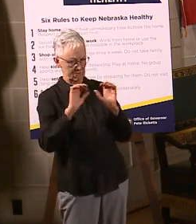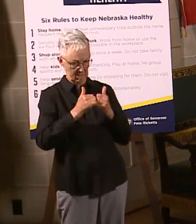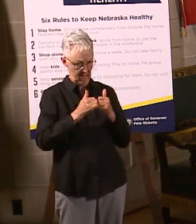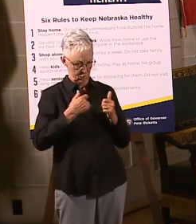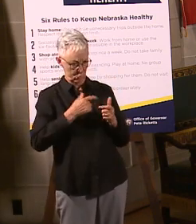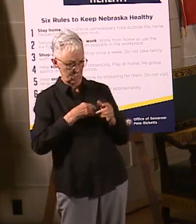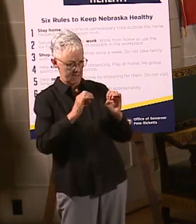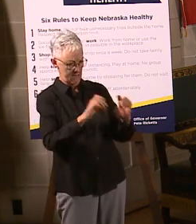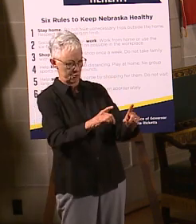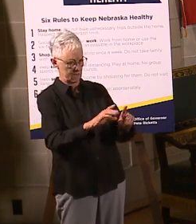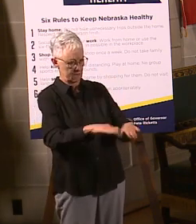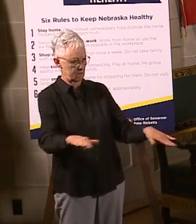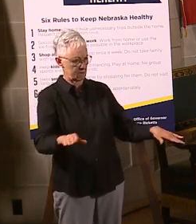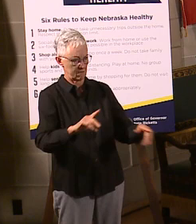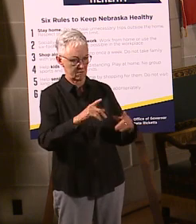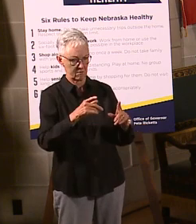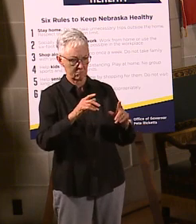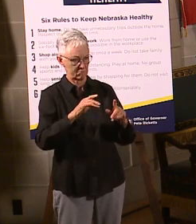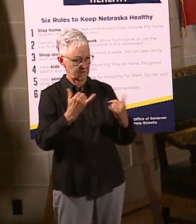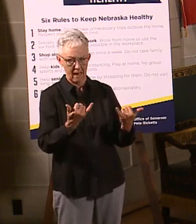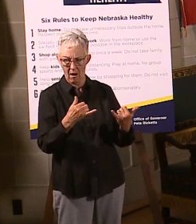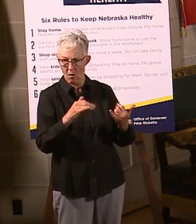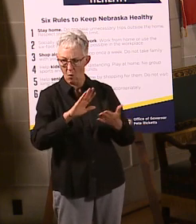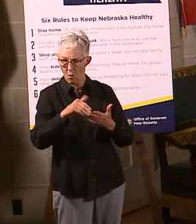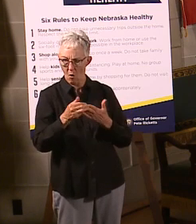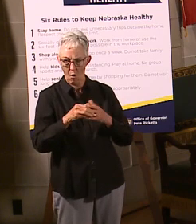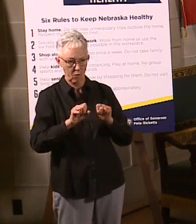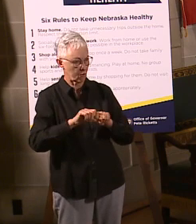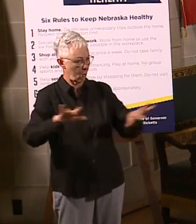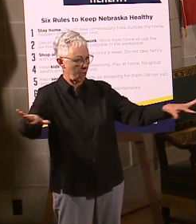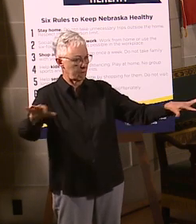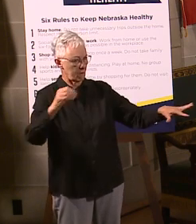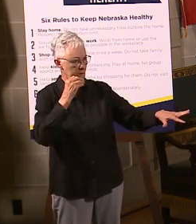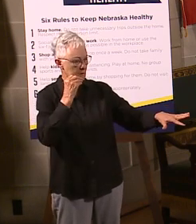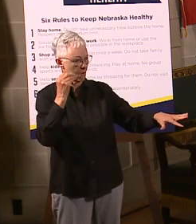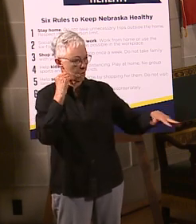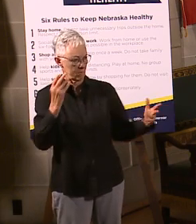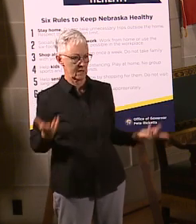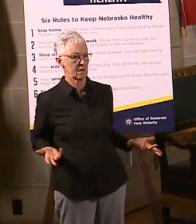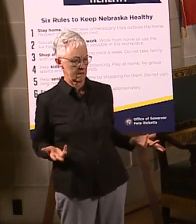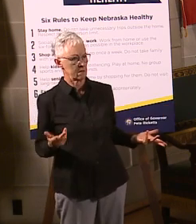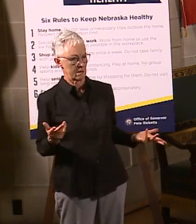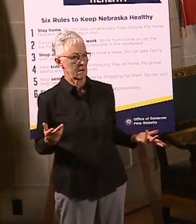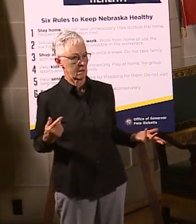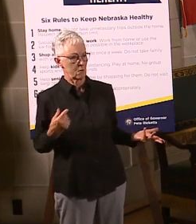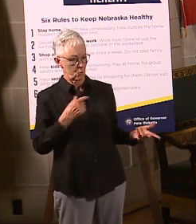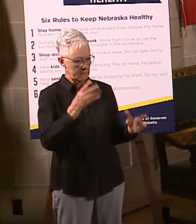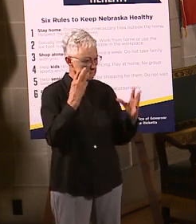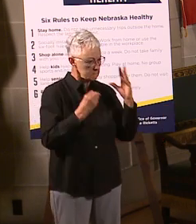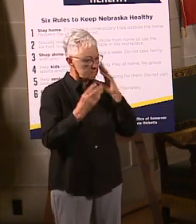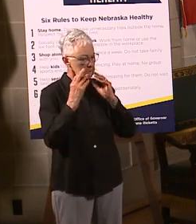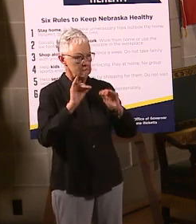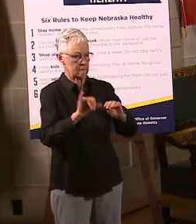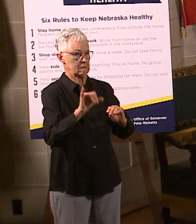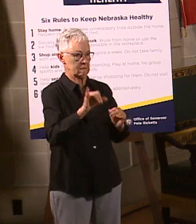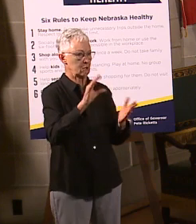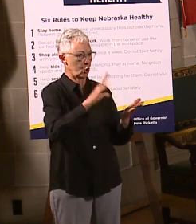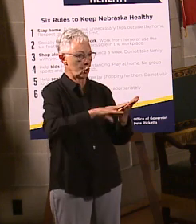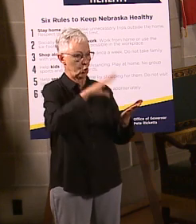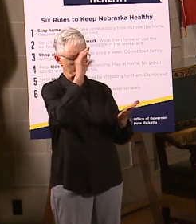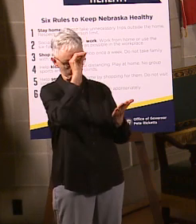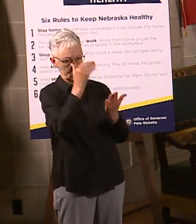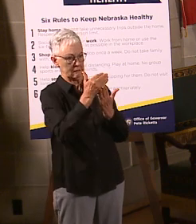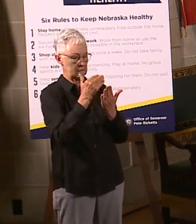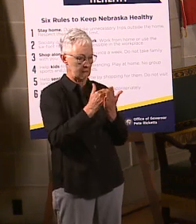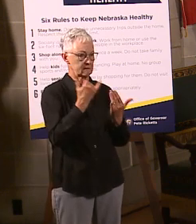to be able to address this. We're learning from our experience. We're doing a better job. You know, there really wasn't anybody coming